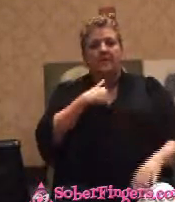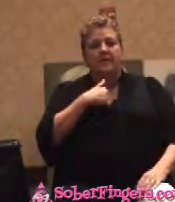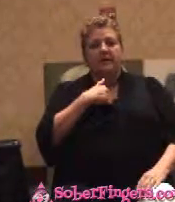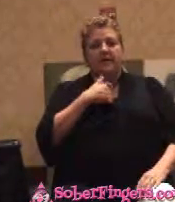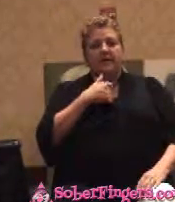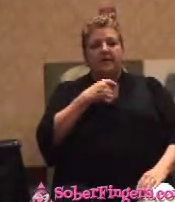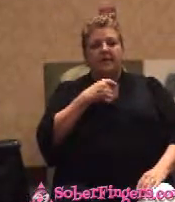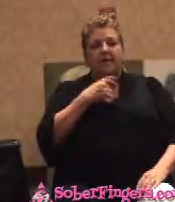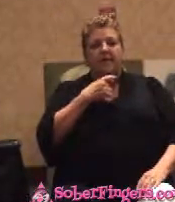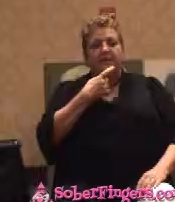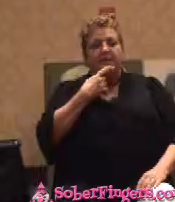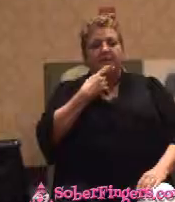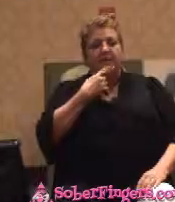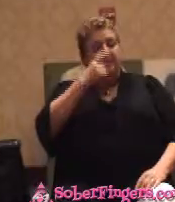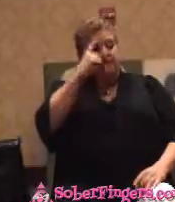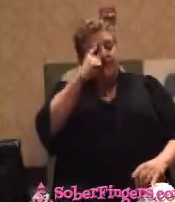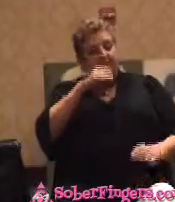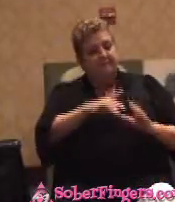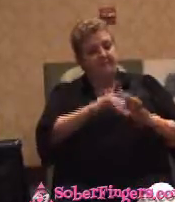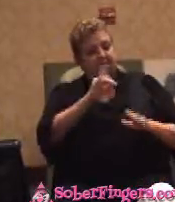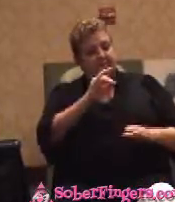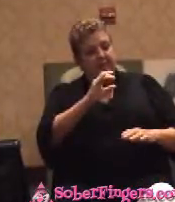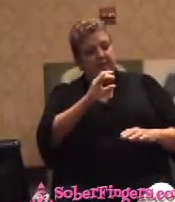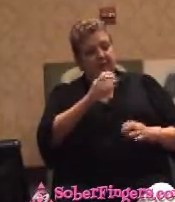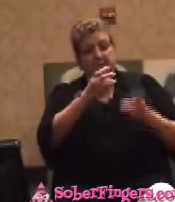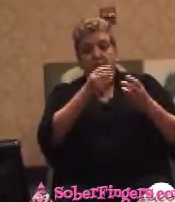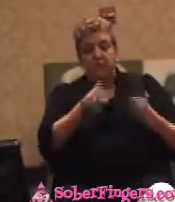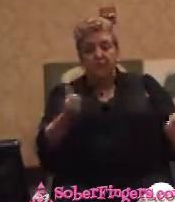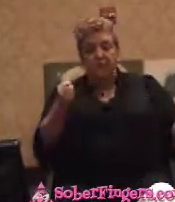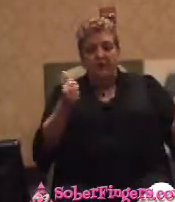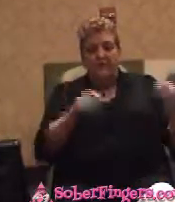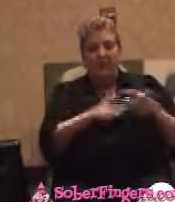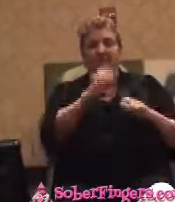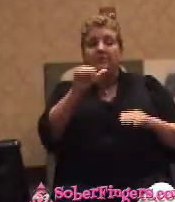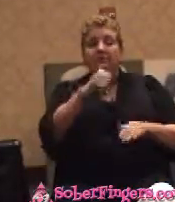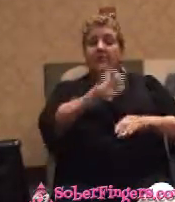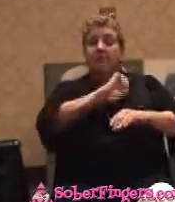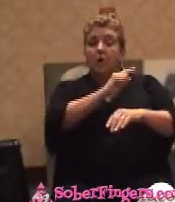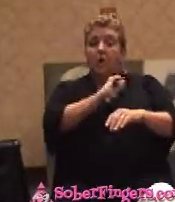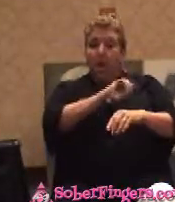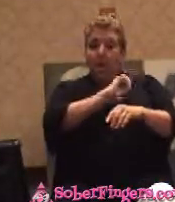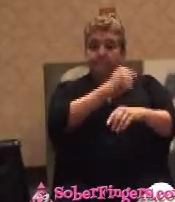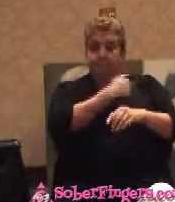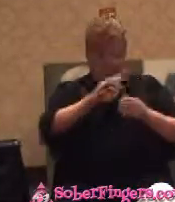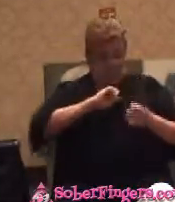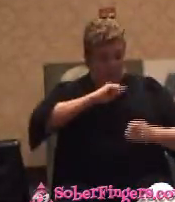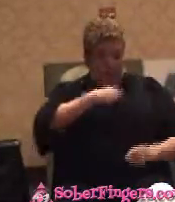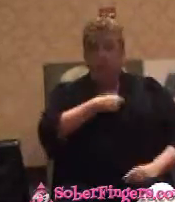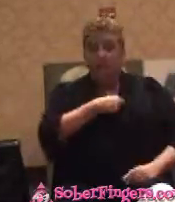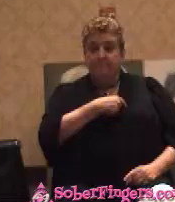cured. But they found another Londoner, I was talking. They're going to operate. Would you come up and be with me? I said, you bet.